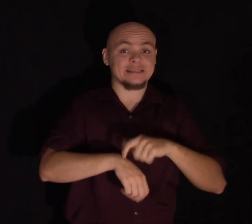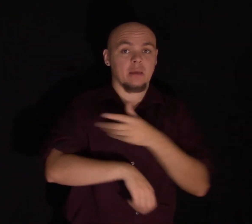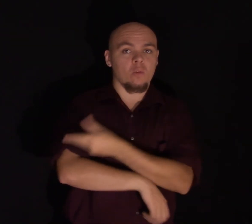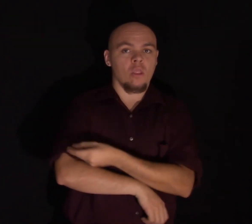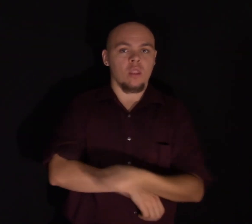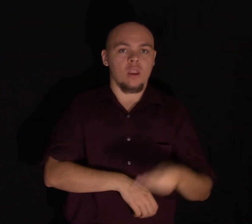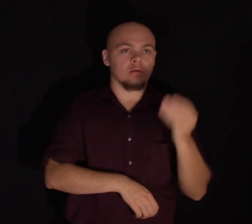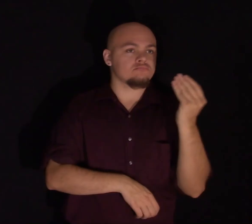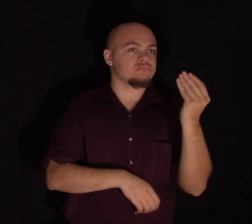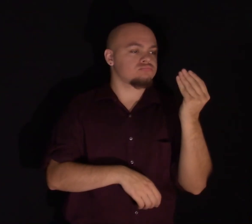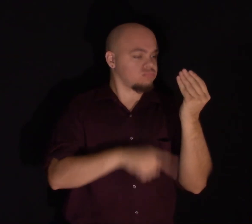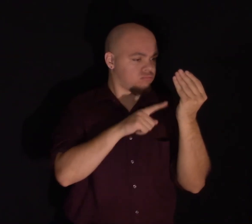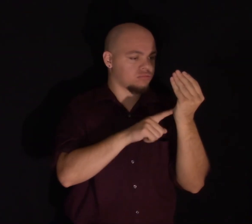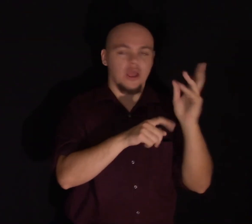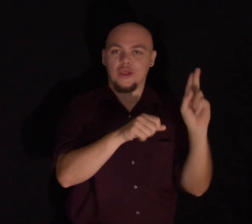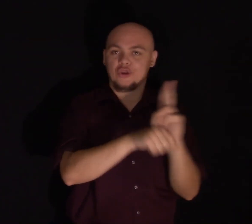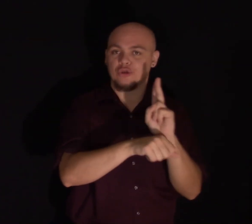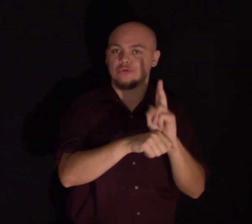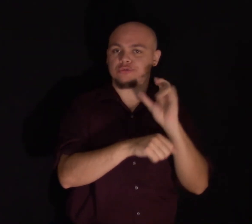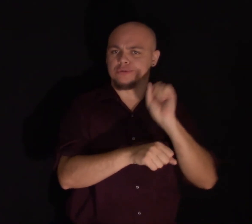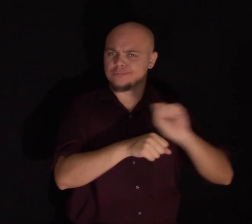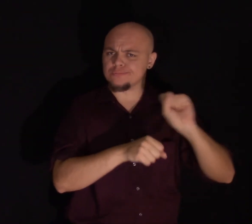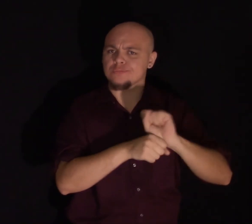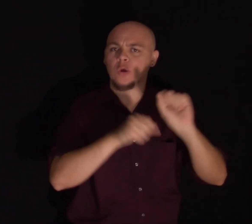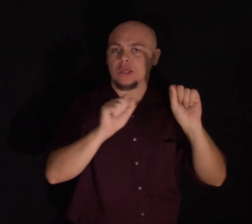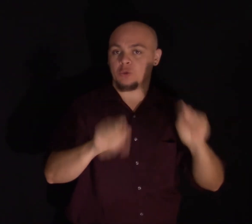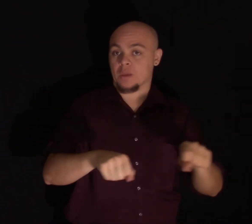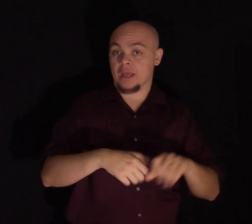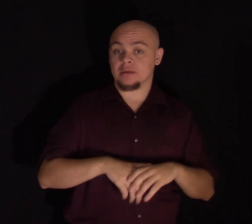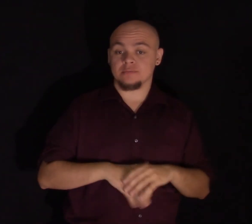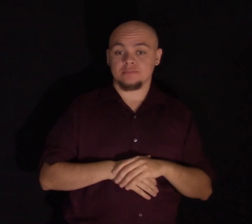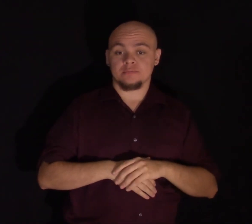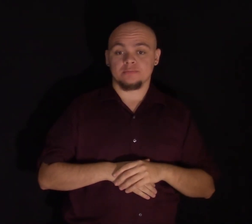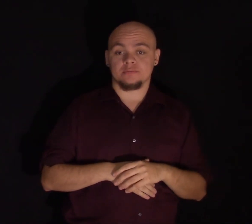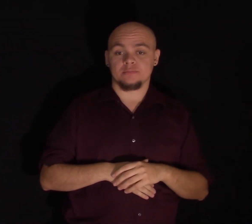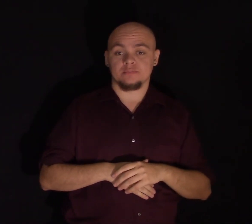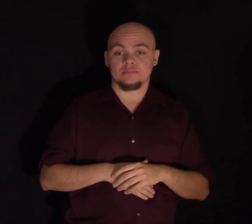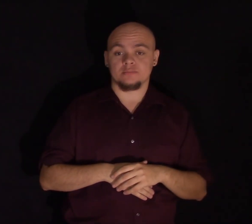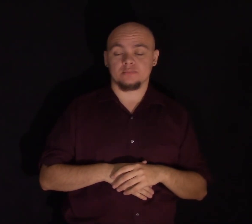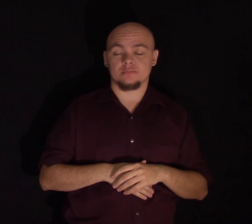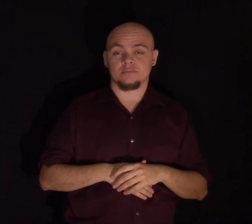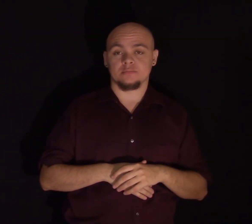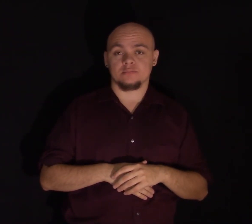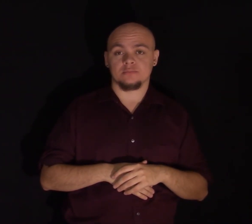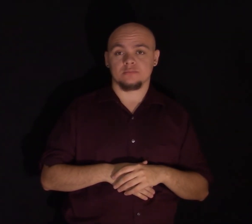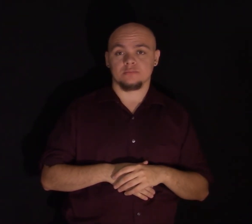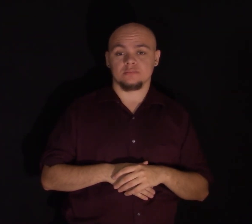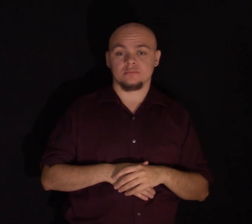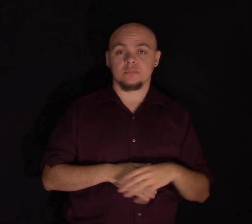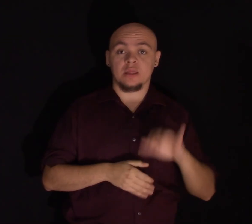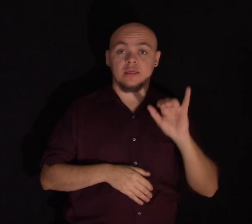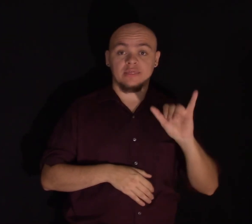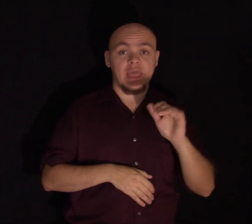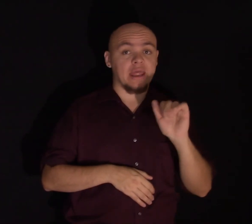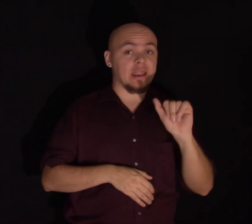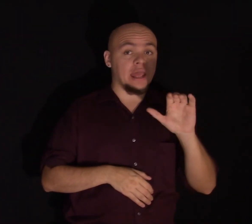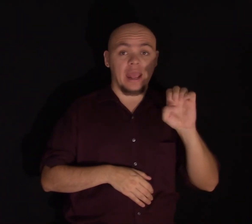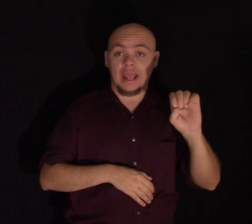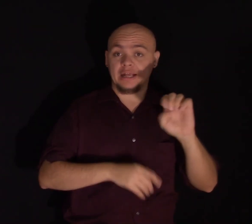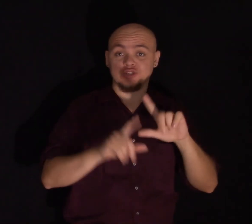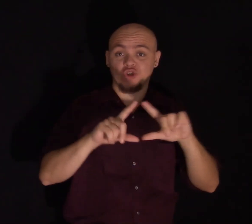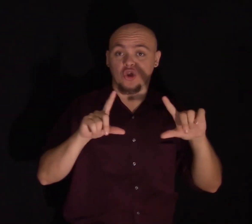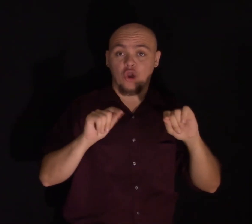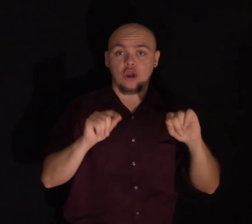and use it and make it work for us. And I beg you to use, to use that ACE card. I am so